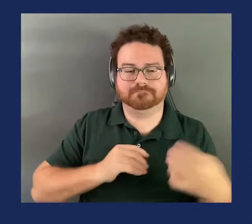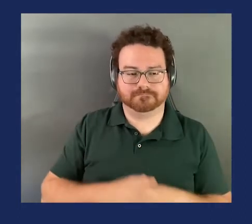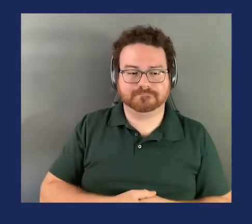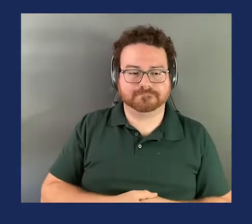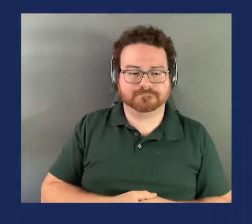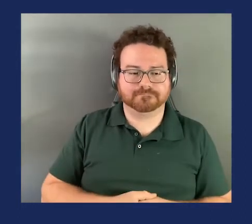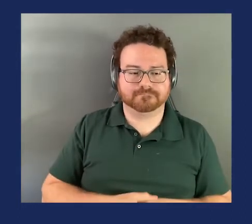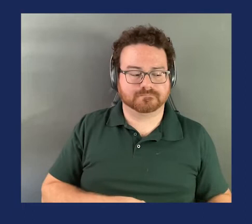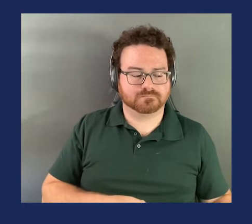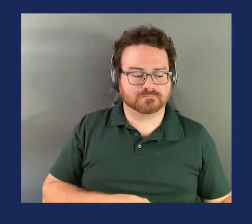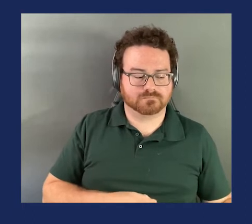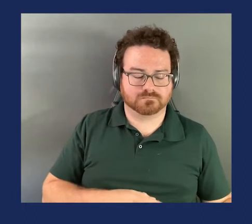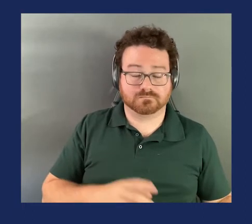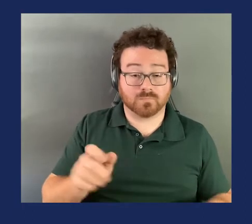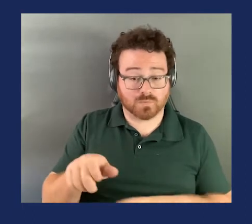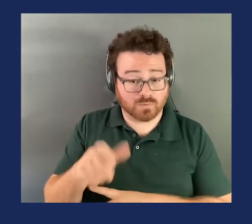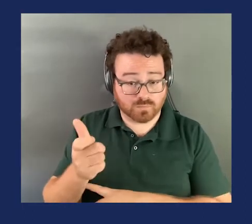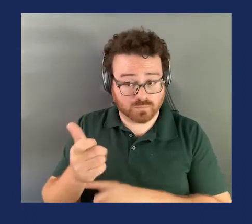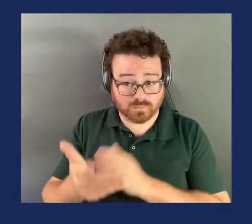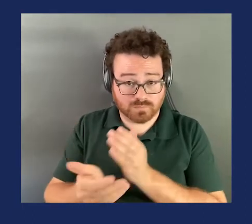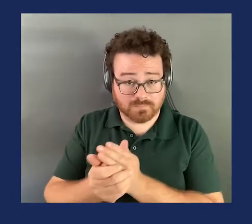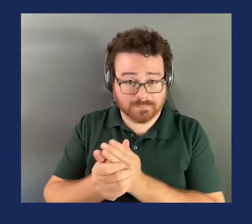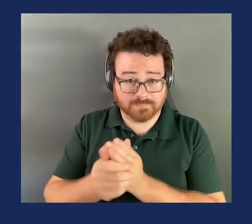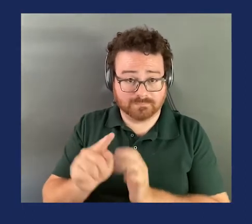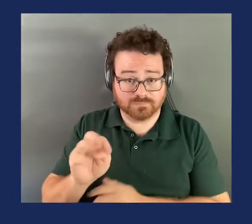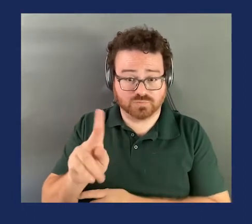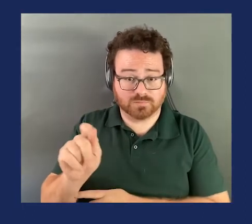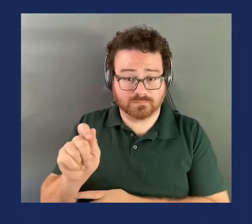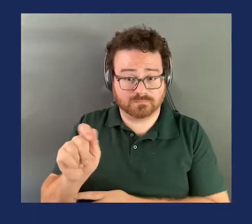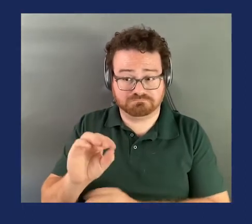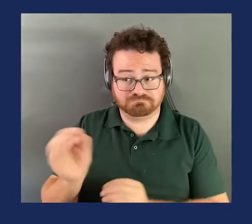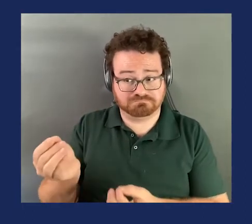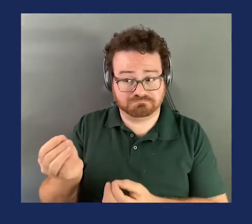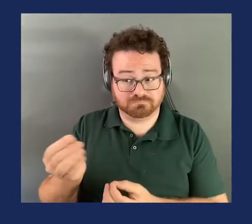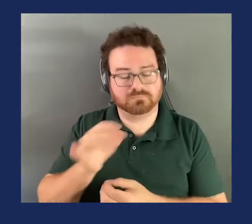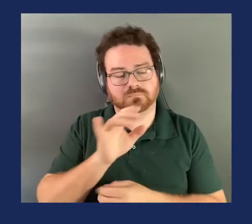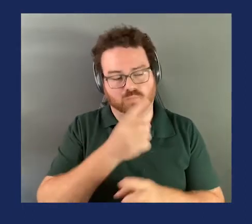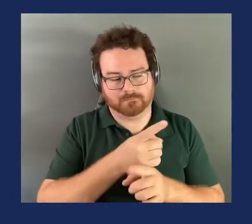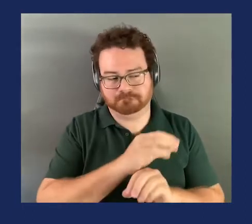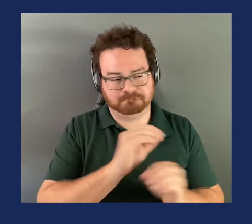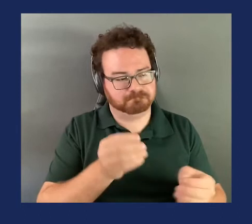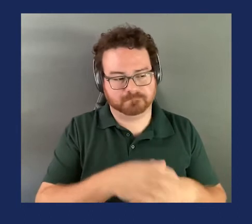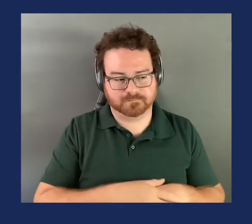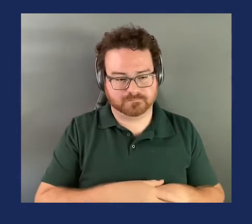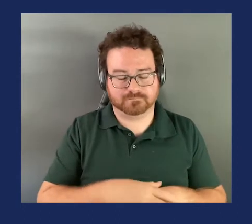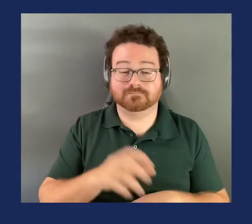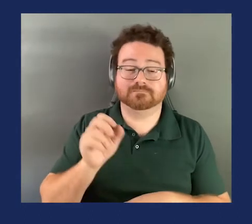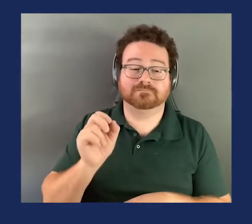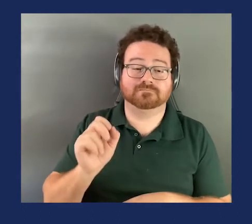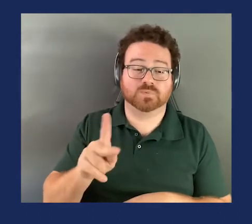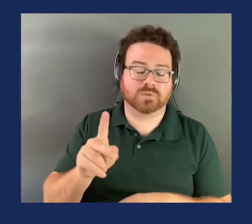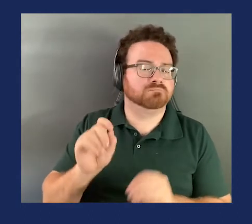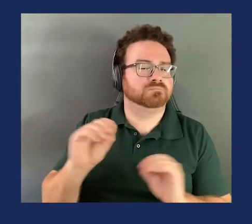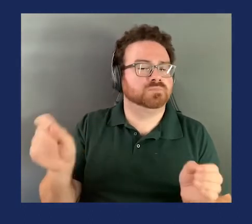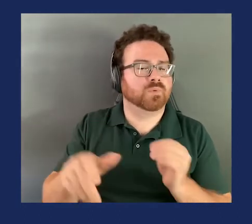I don't believe you have any other amendments. that correct, Commissioner Trumka? Commissioner that's all for me. Thank you. All right. Hearing no